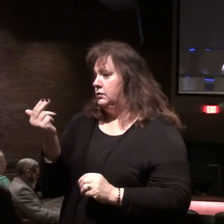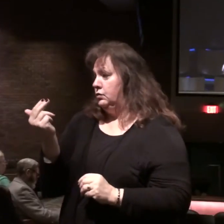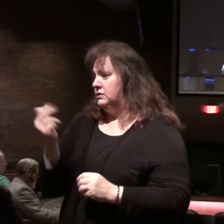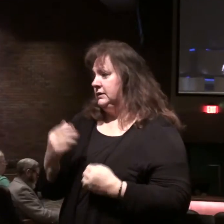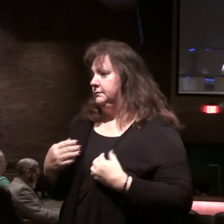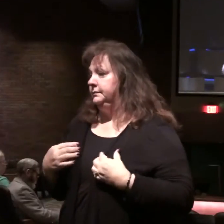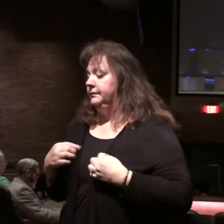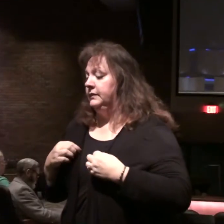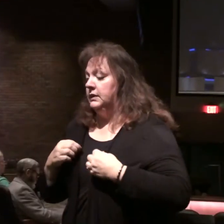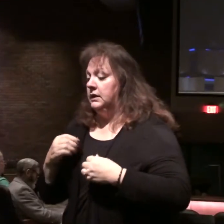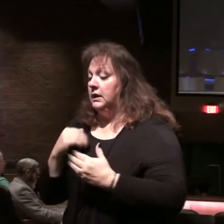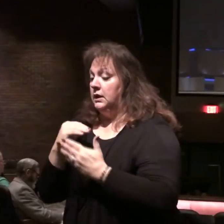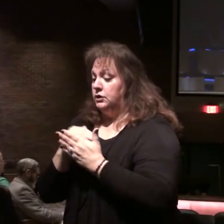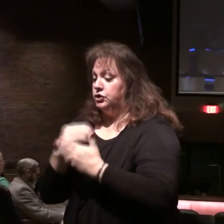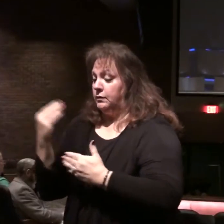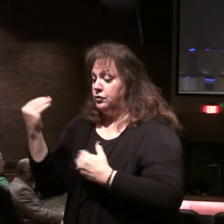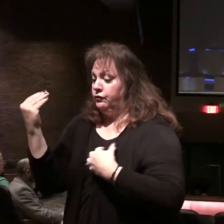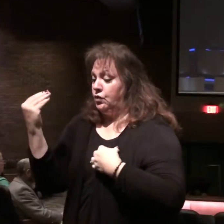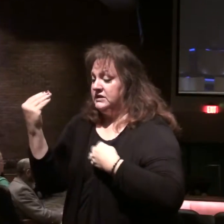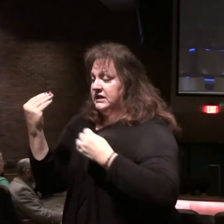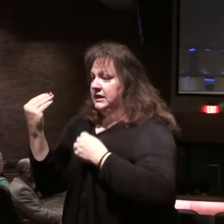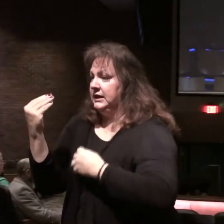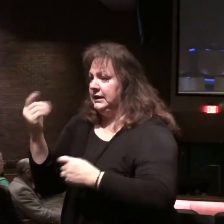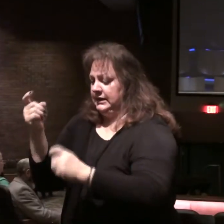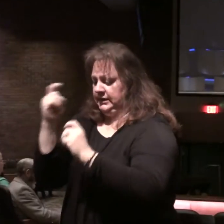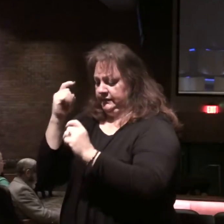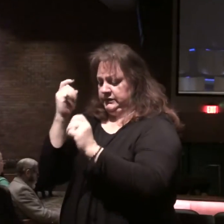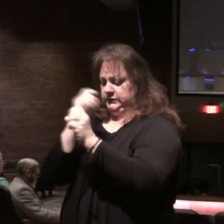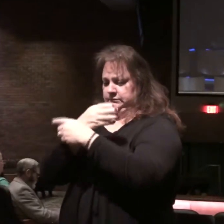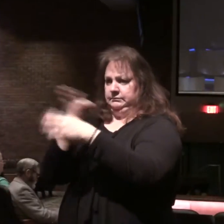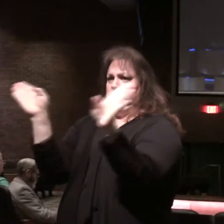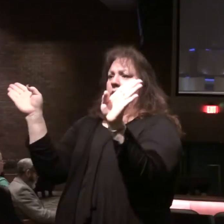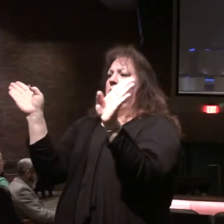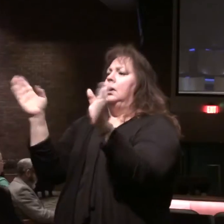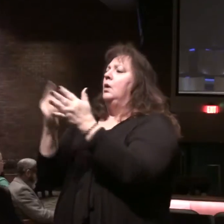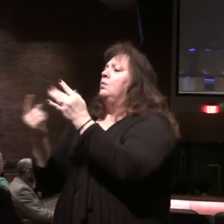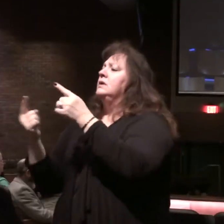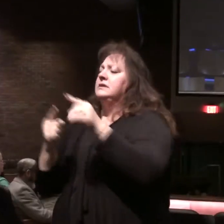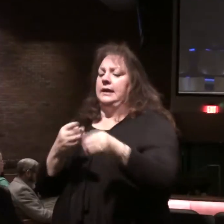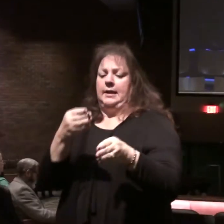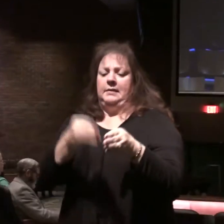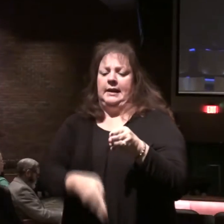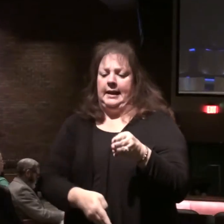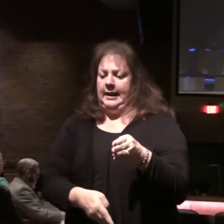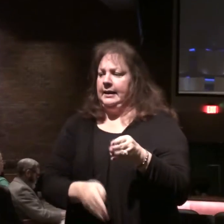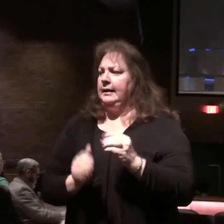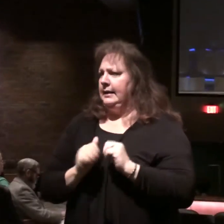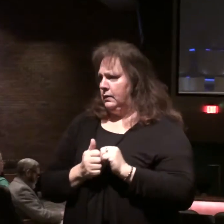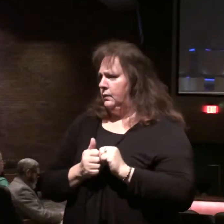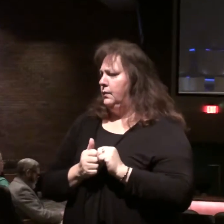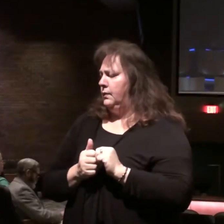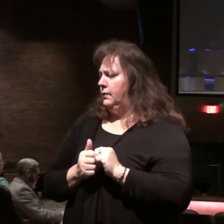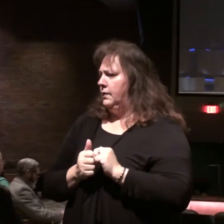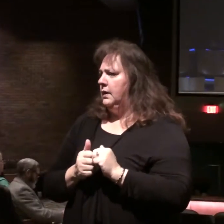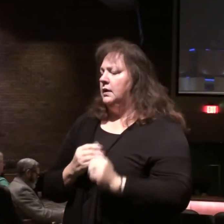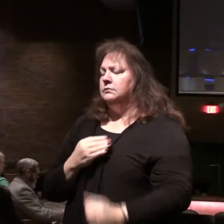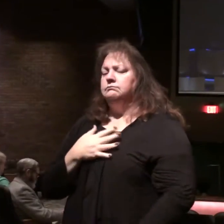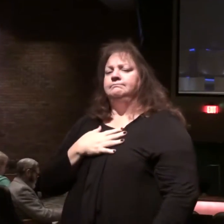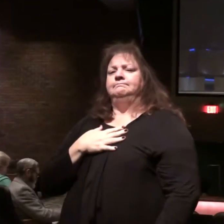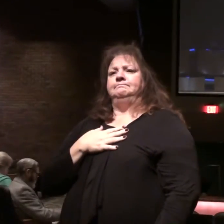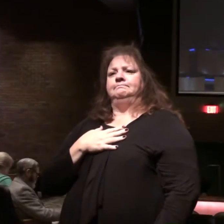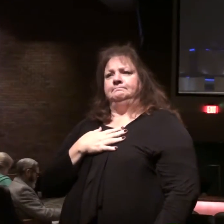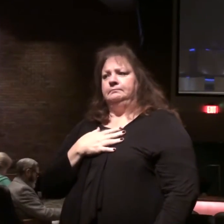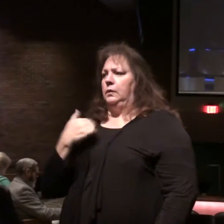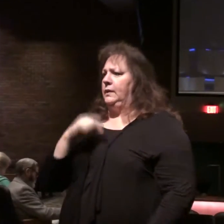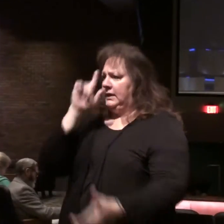The chapter 14 gives an overview of how things are going to end up. And that's an encouragement to